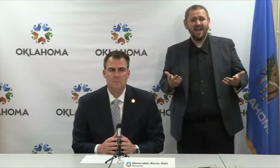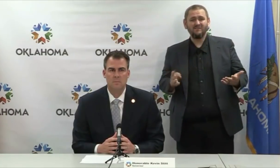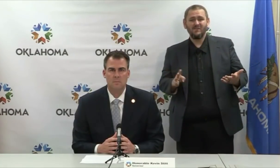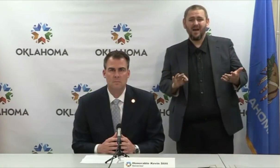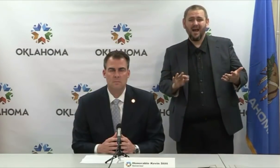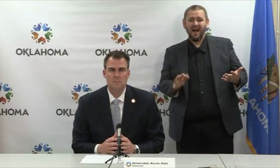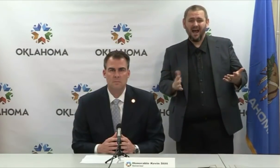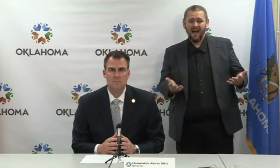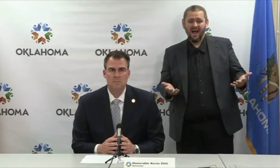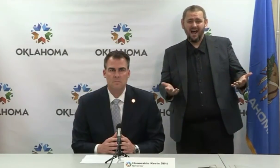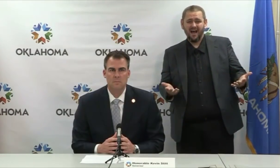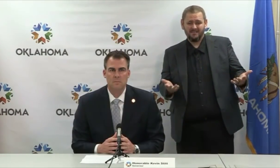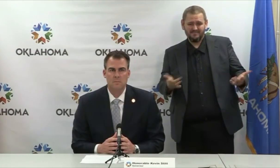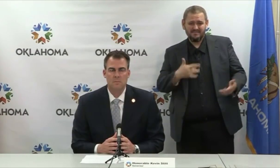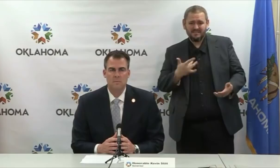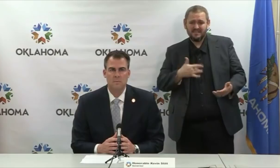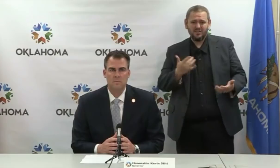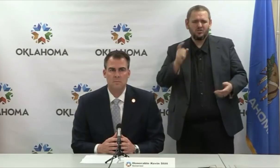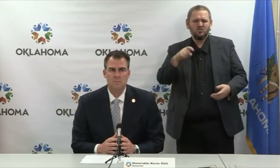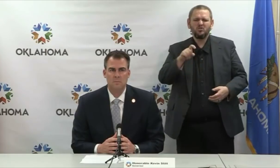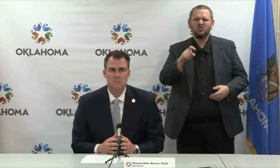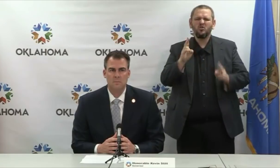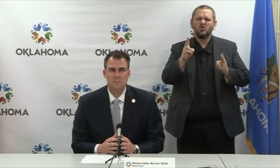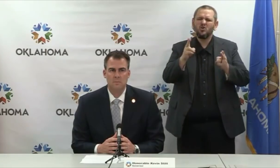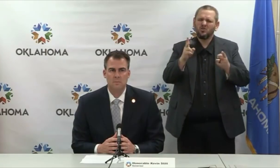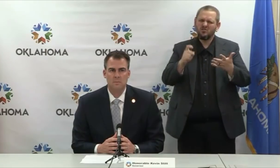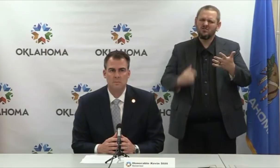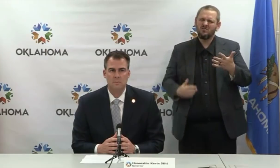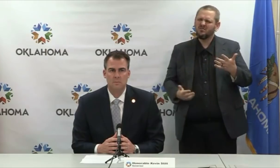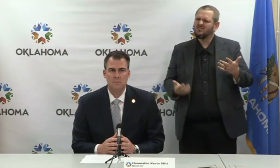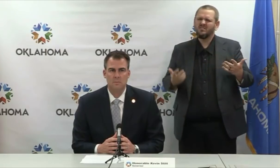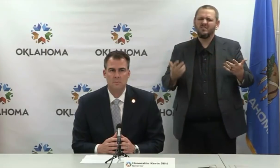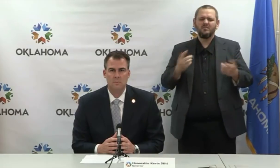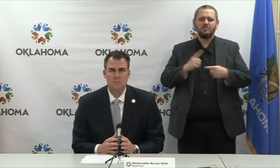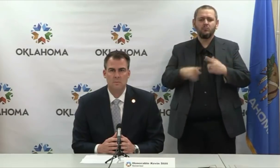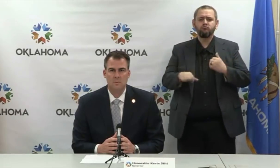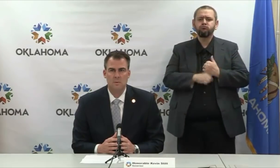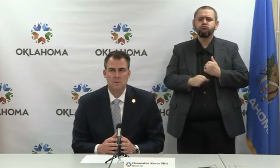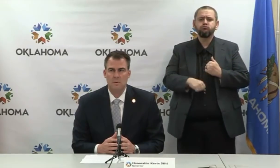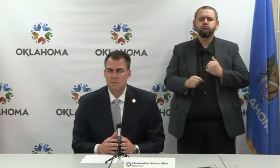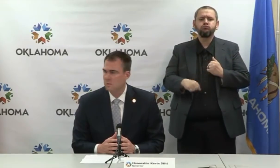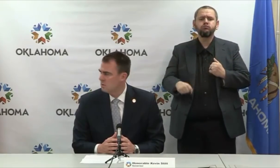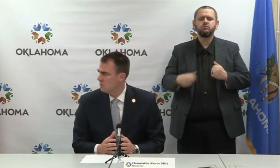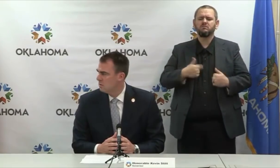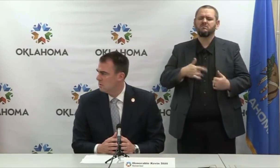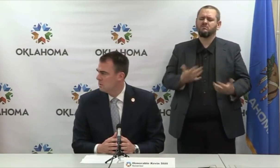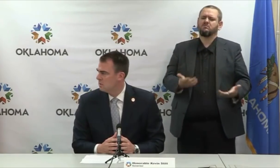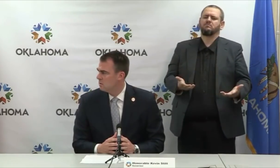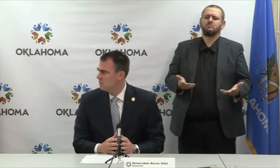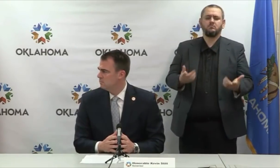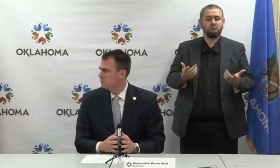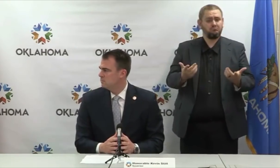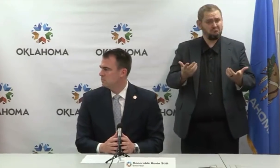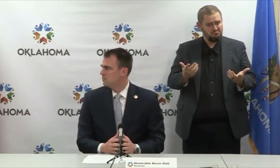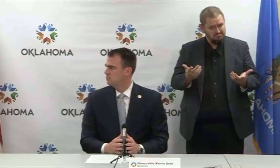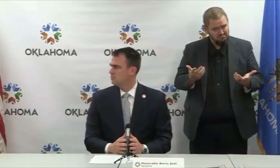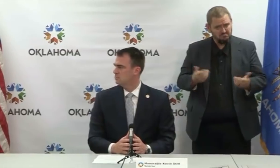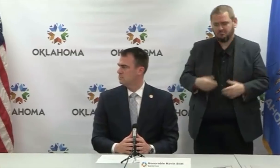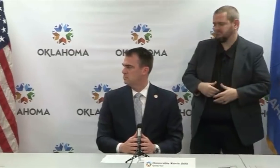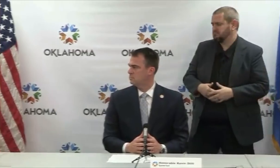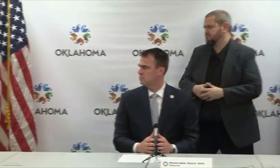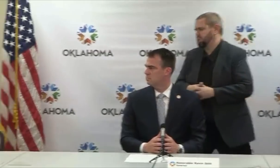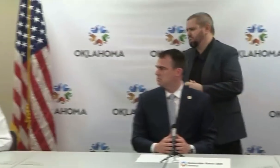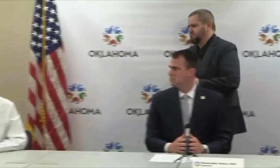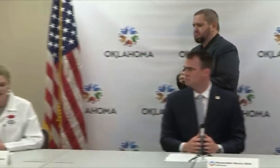to get these as soon as we can. And so what has just taken so long for Oklahoma? Well, I would say, first of all,